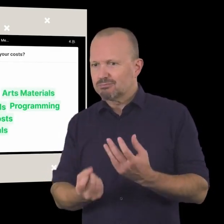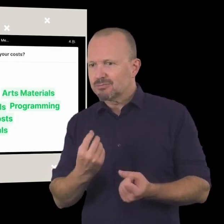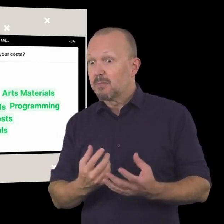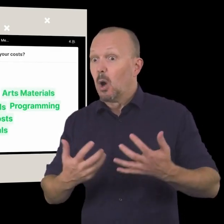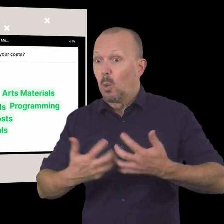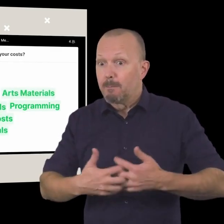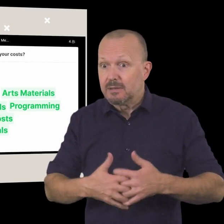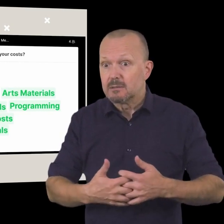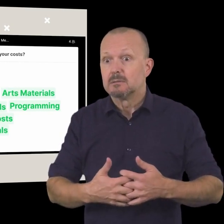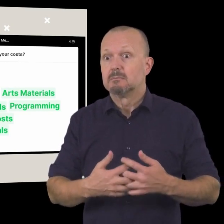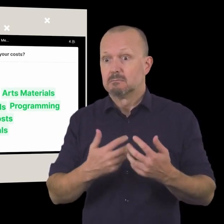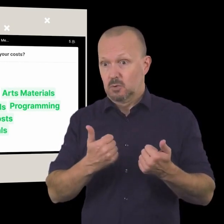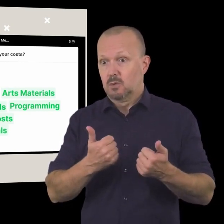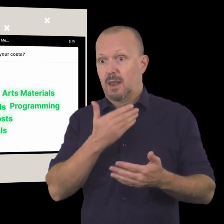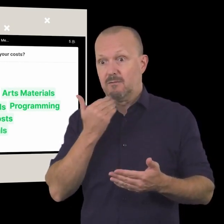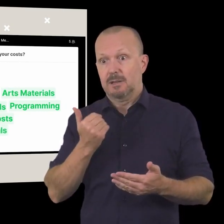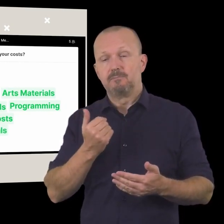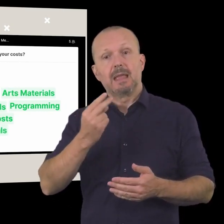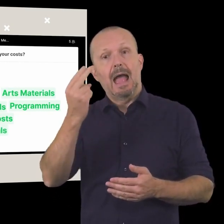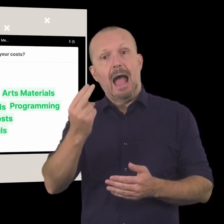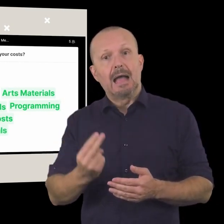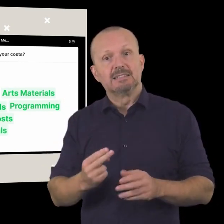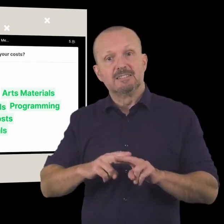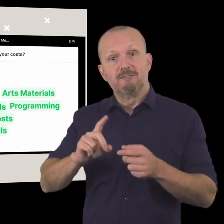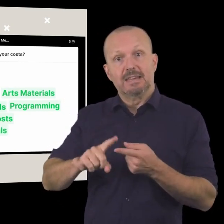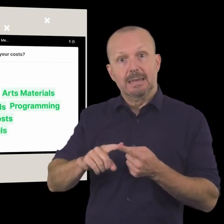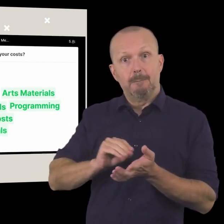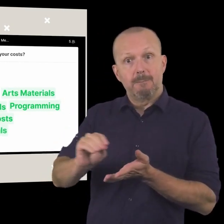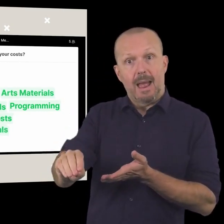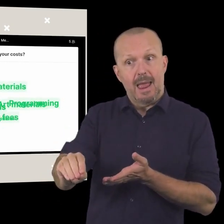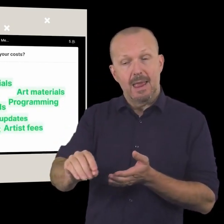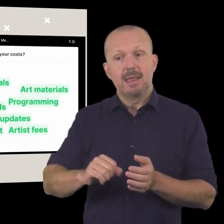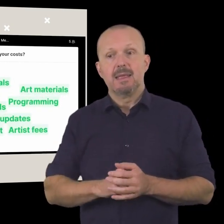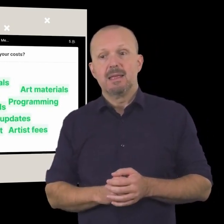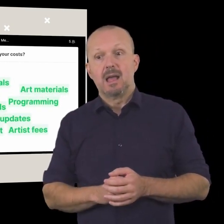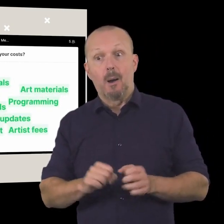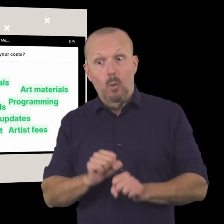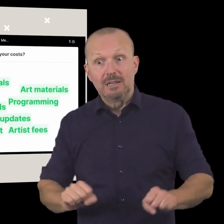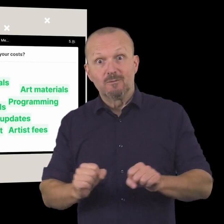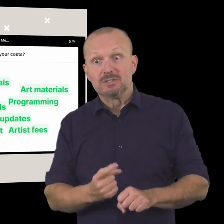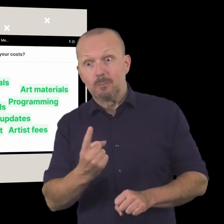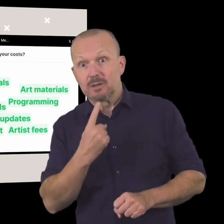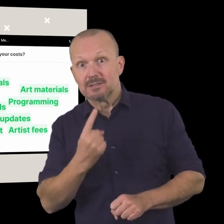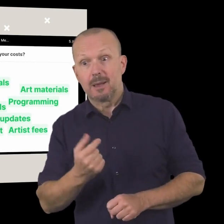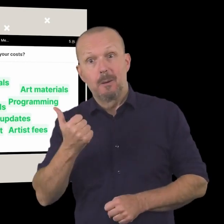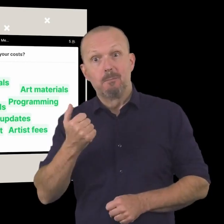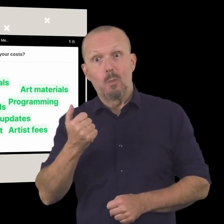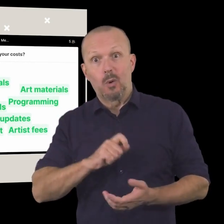of arts materials awesome what else equipment lovely artist fees awesome i'm waiting for someone to write